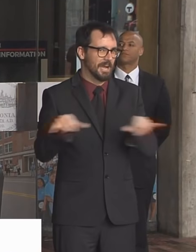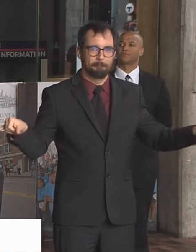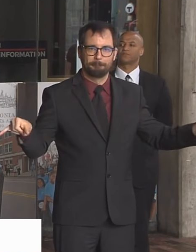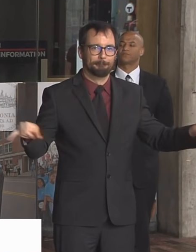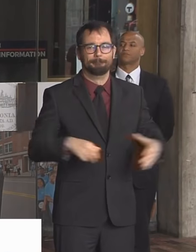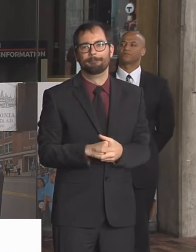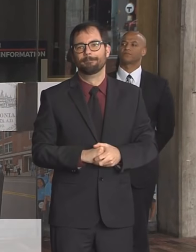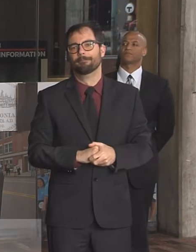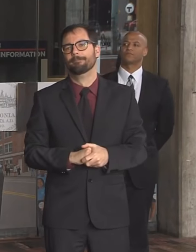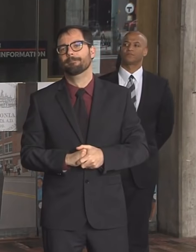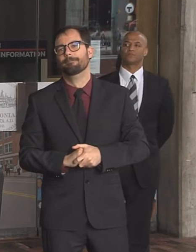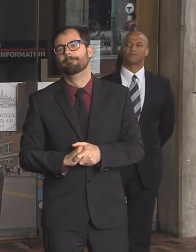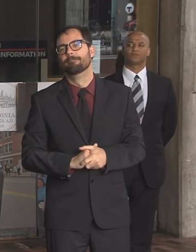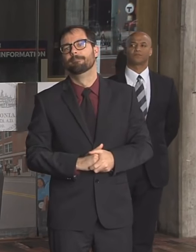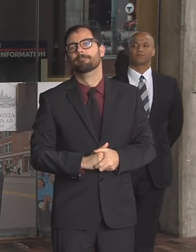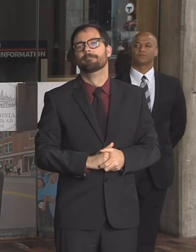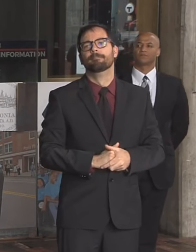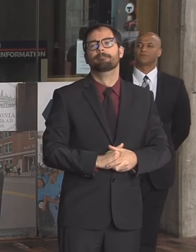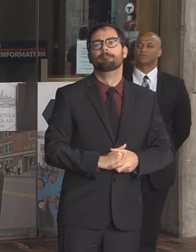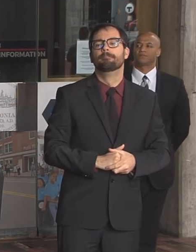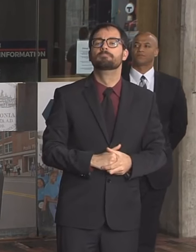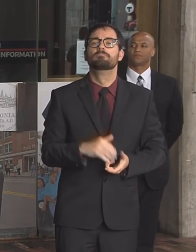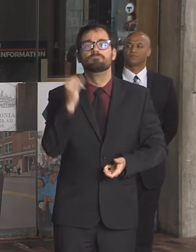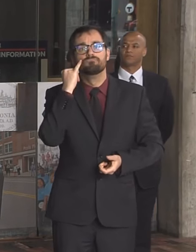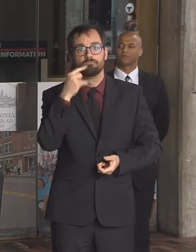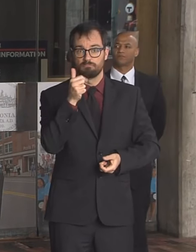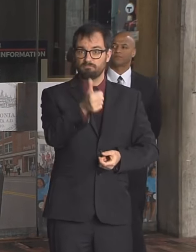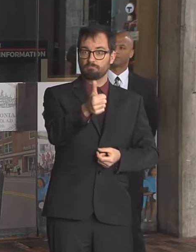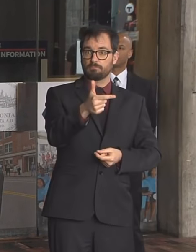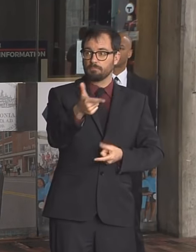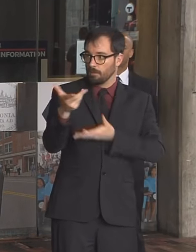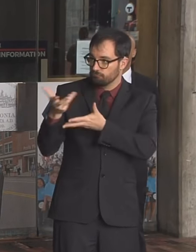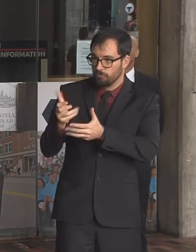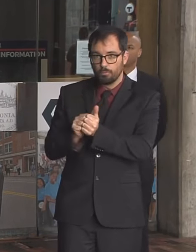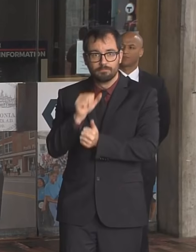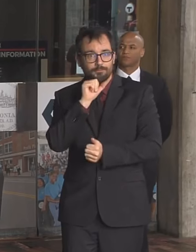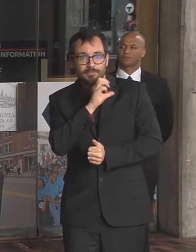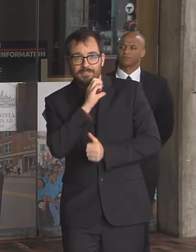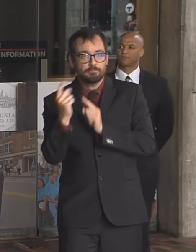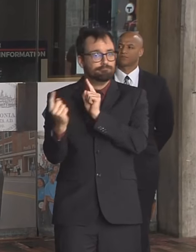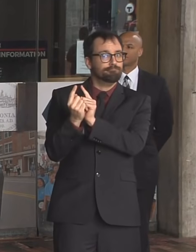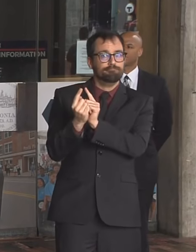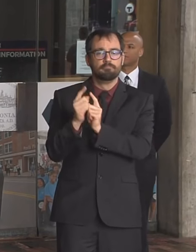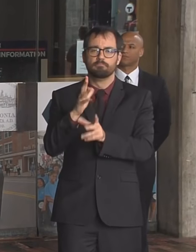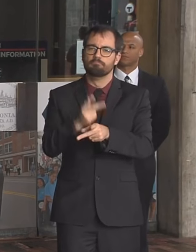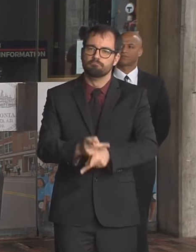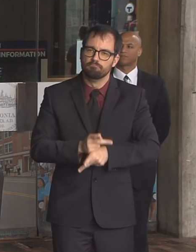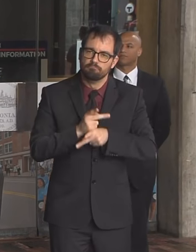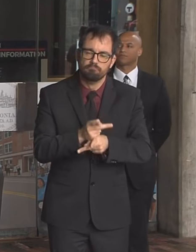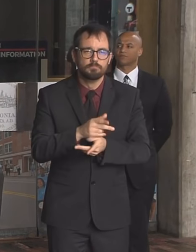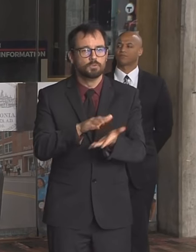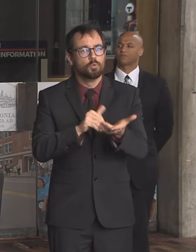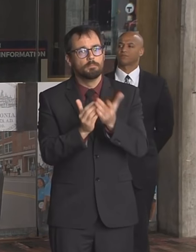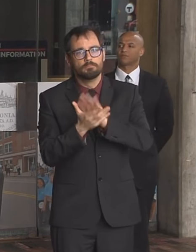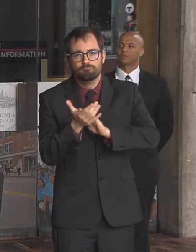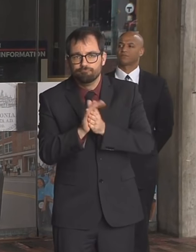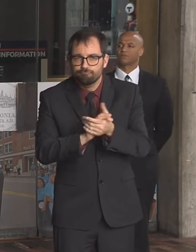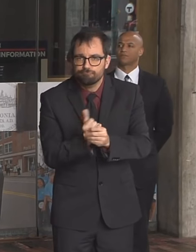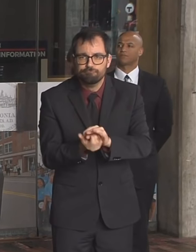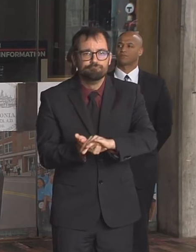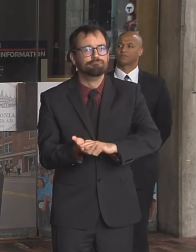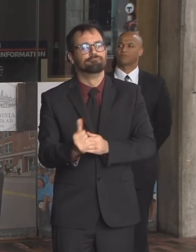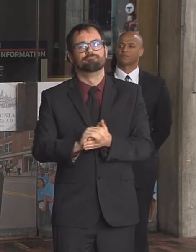asking you to take precautions. We're asking you to wash with soap. We're asking you to sanitize. We're asking you to disinfect and keep your distance.